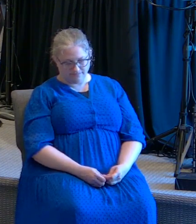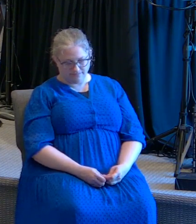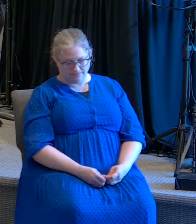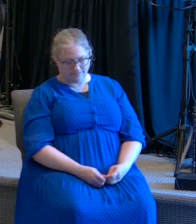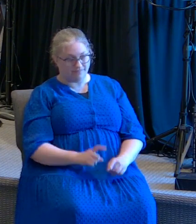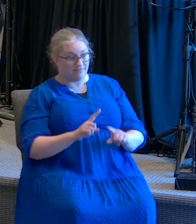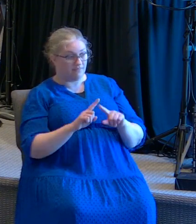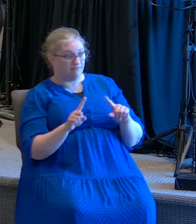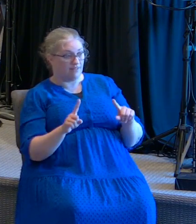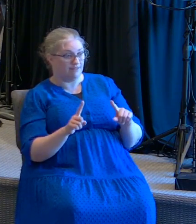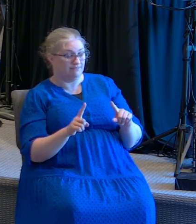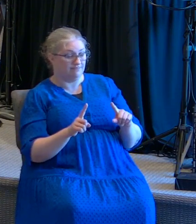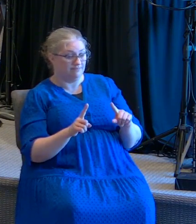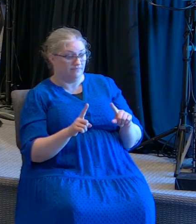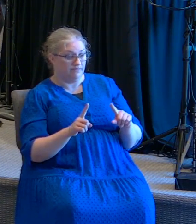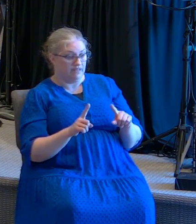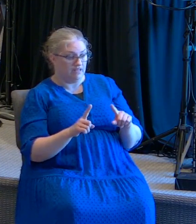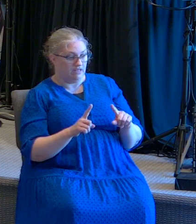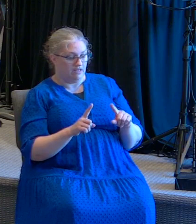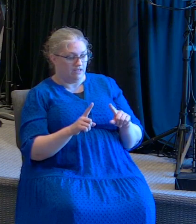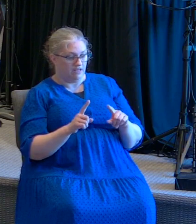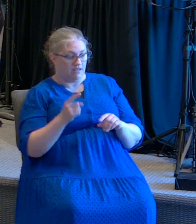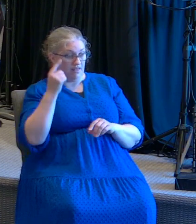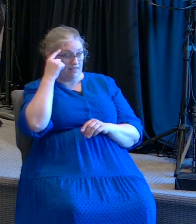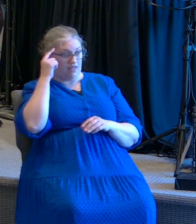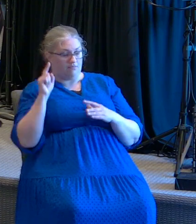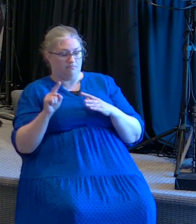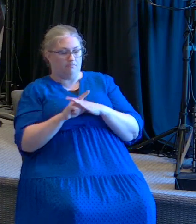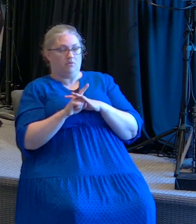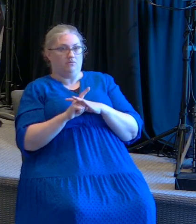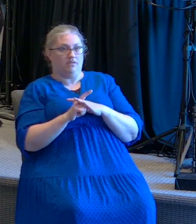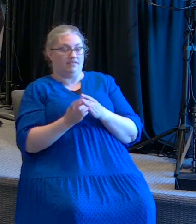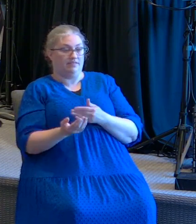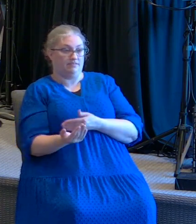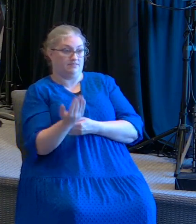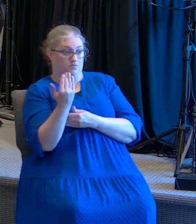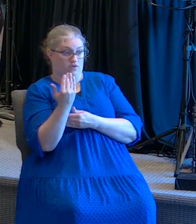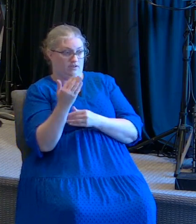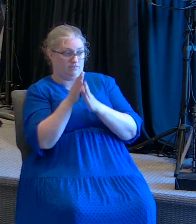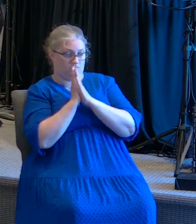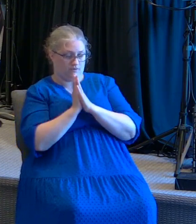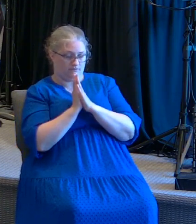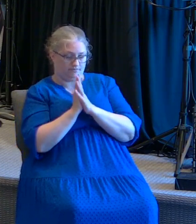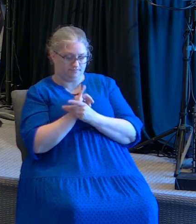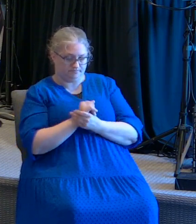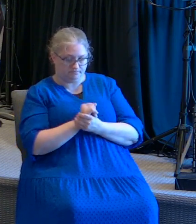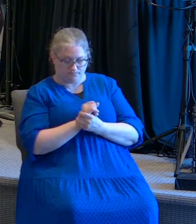But something came to me in prayer this morning. Y algo vino a mí en oración en esta mañana.